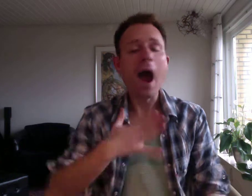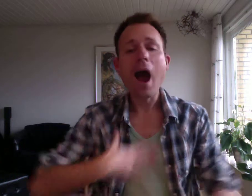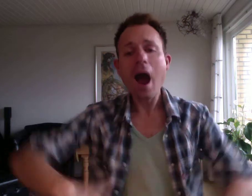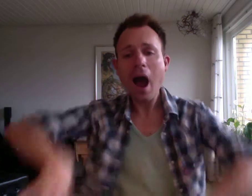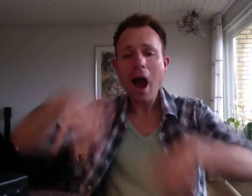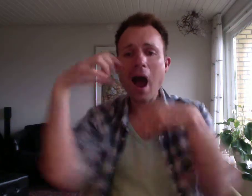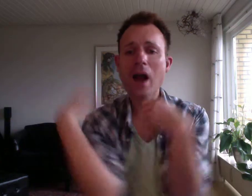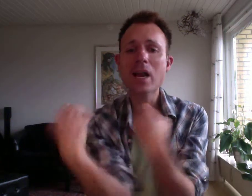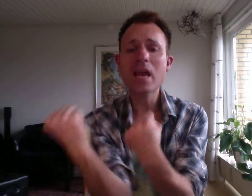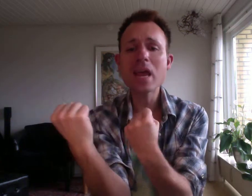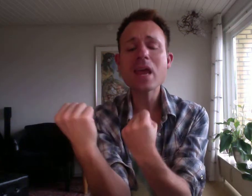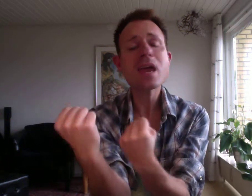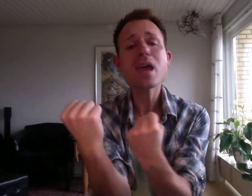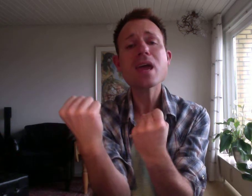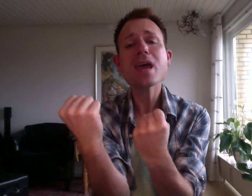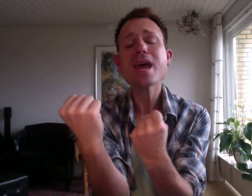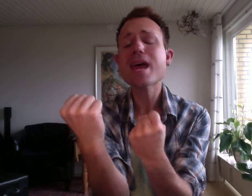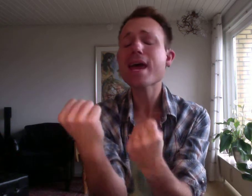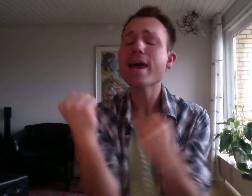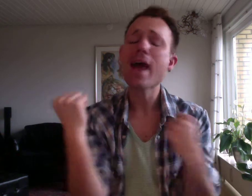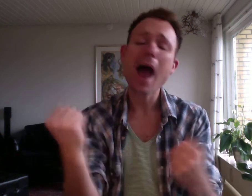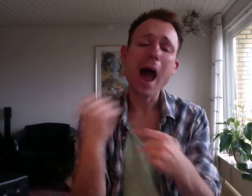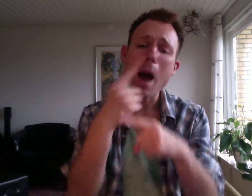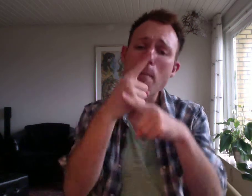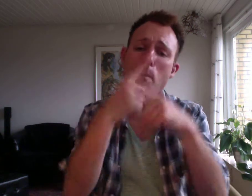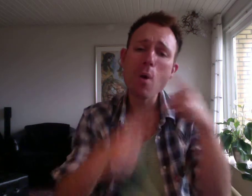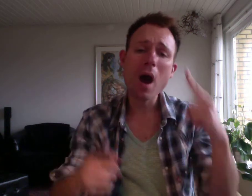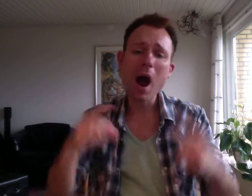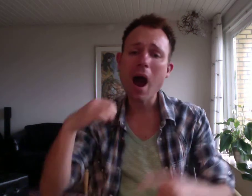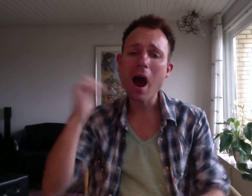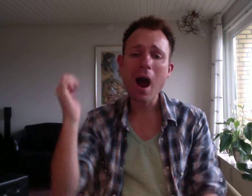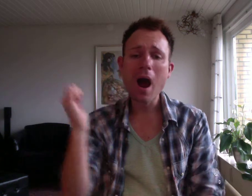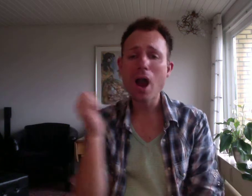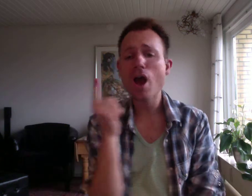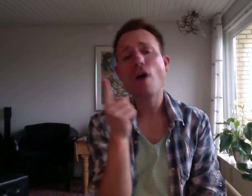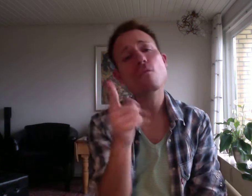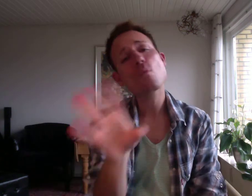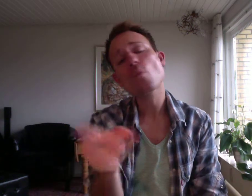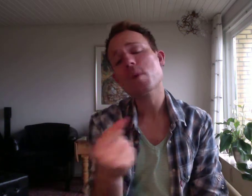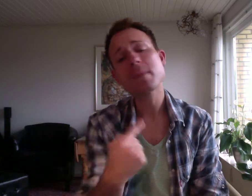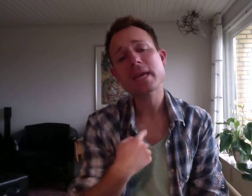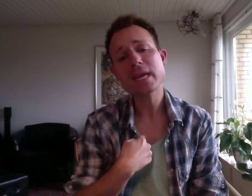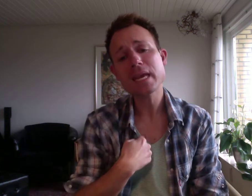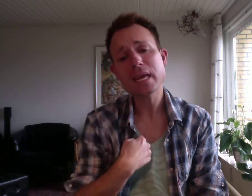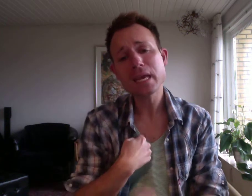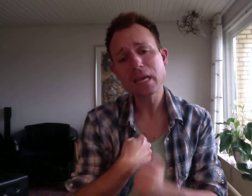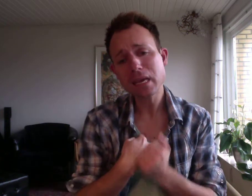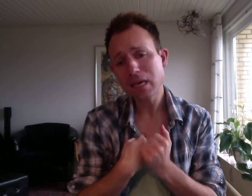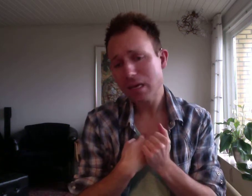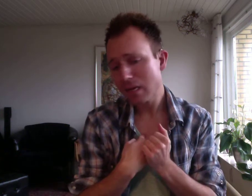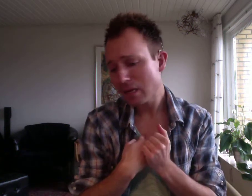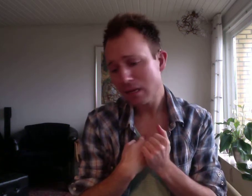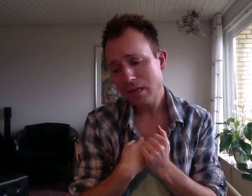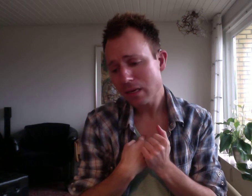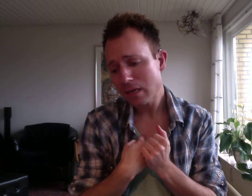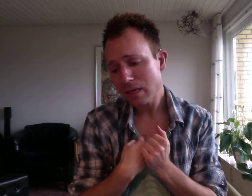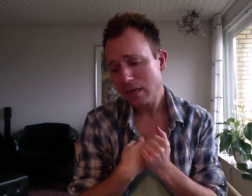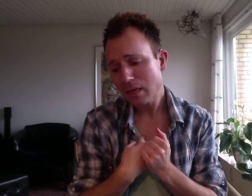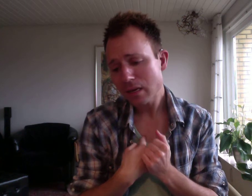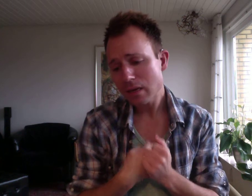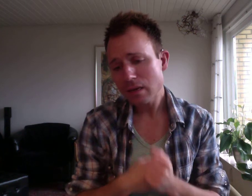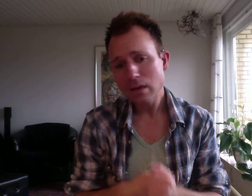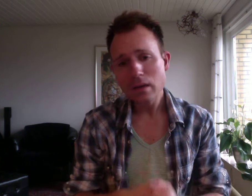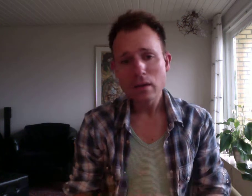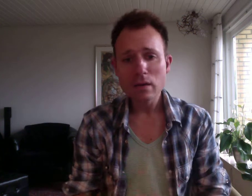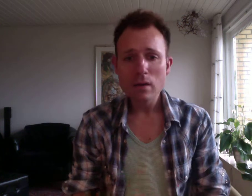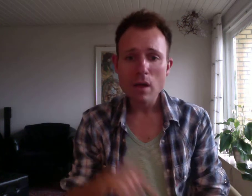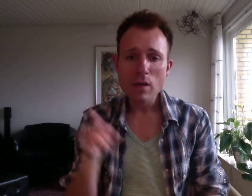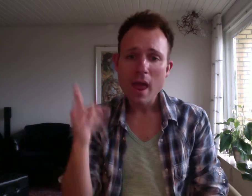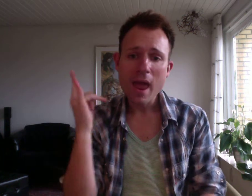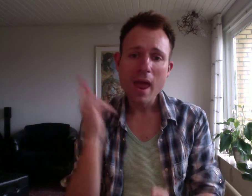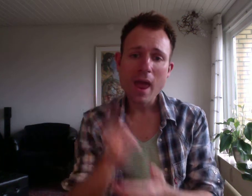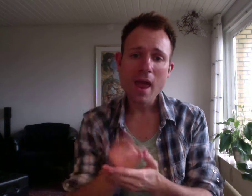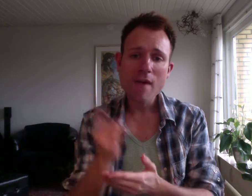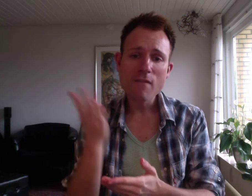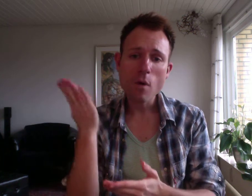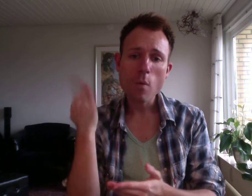I'll keep a part of you with me And everywhere